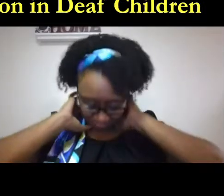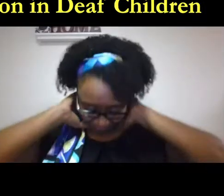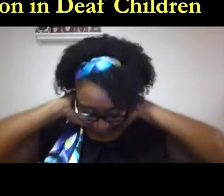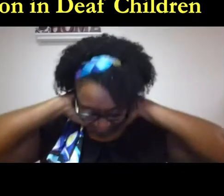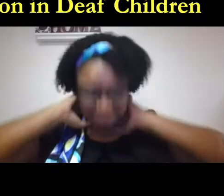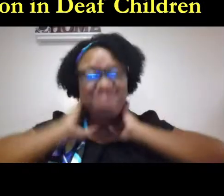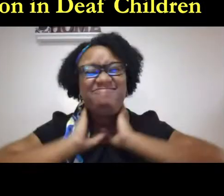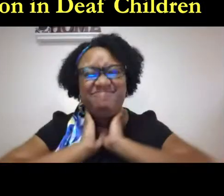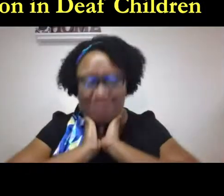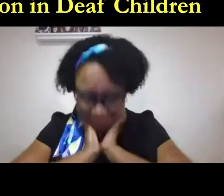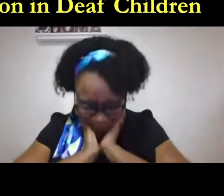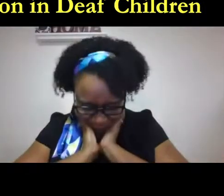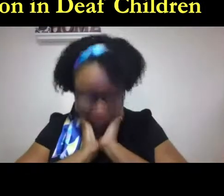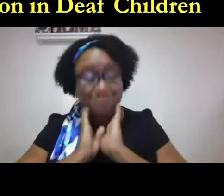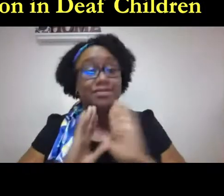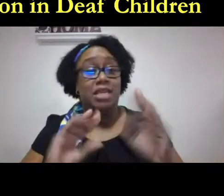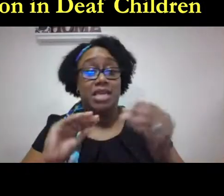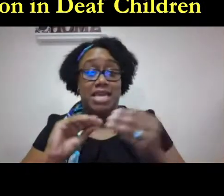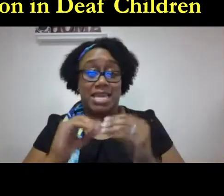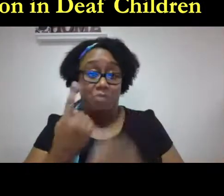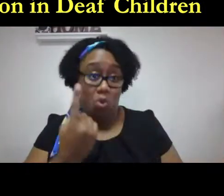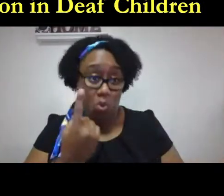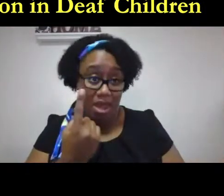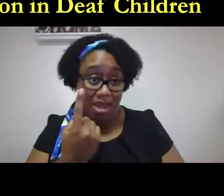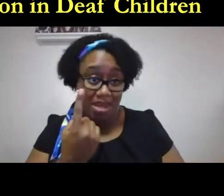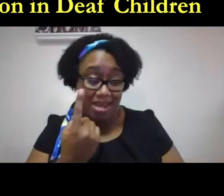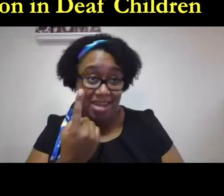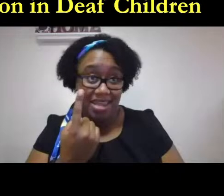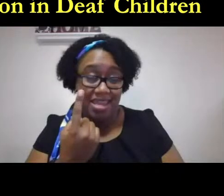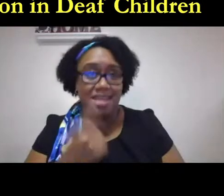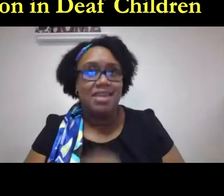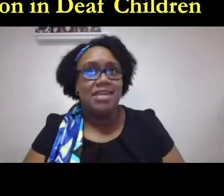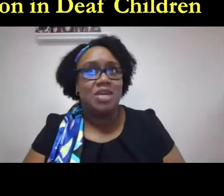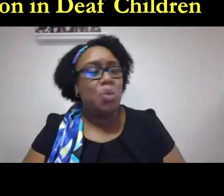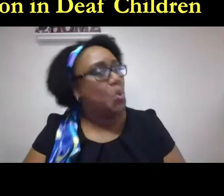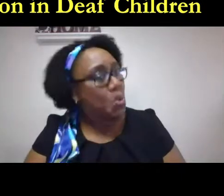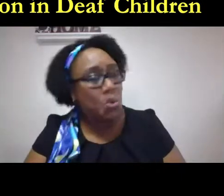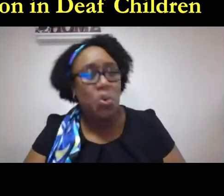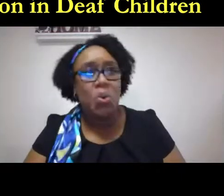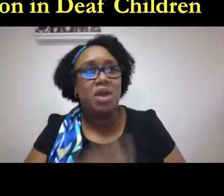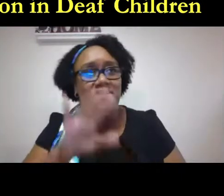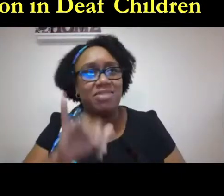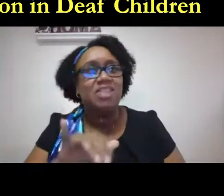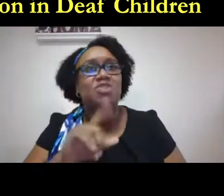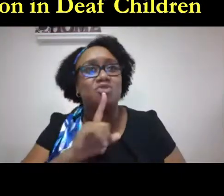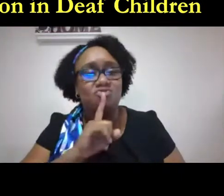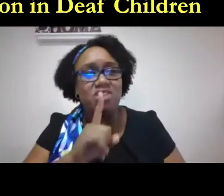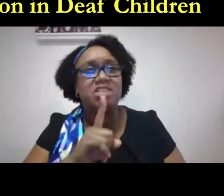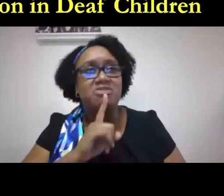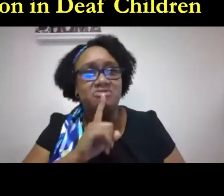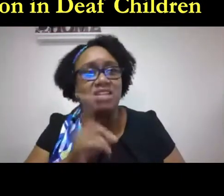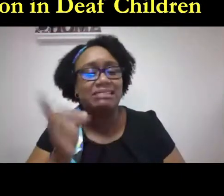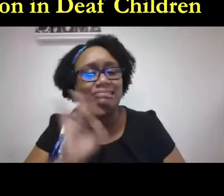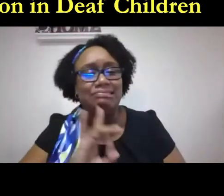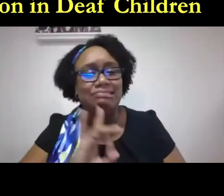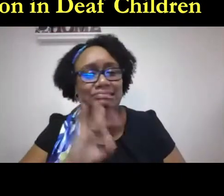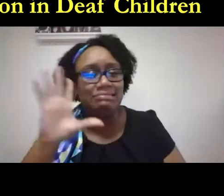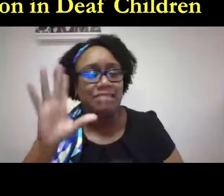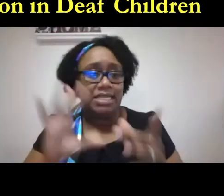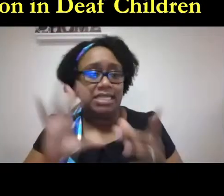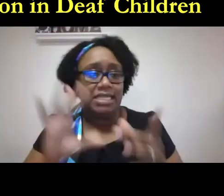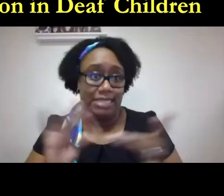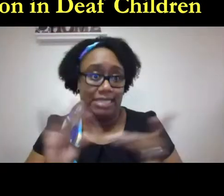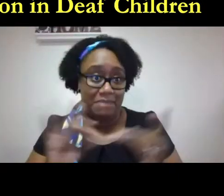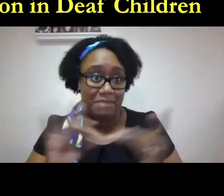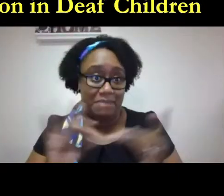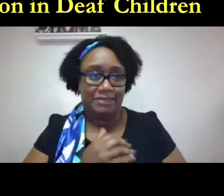up and say that student has plenty of residual hearing they don't need an asl program oh that gets the hairs on my neck